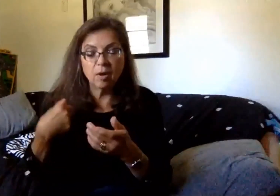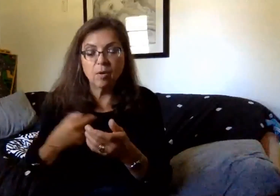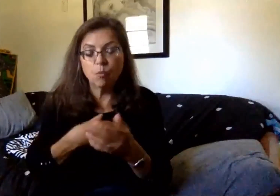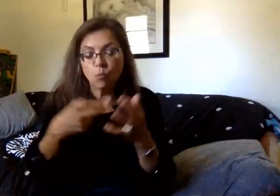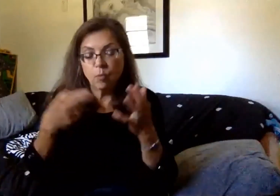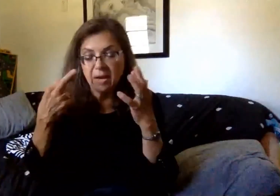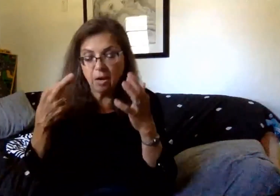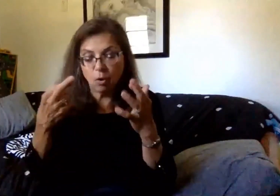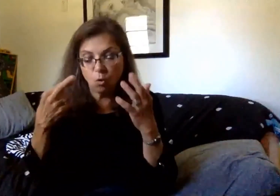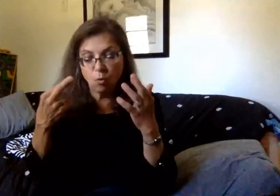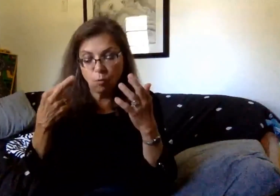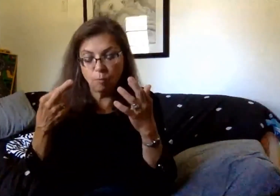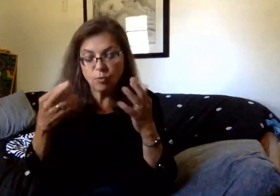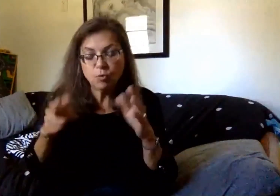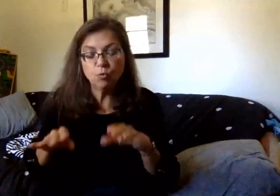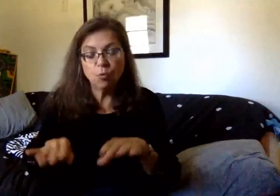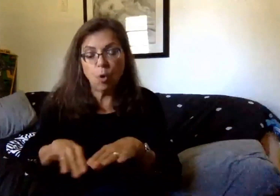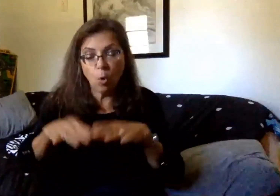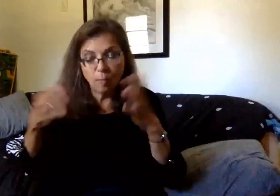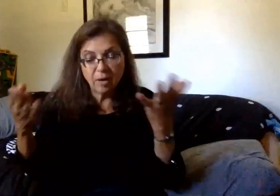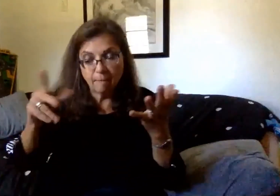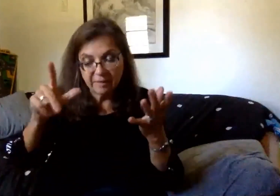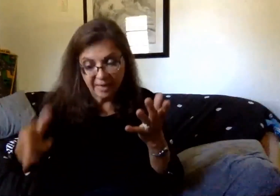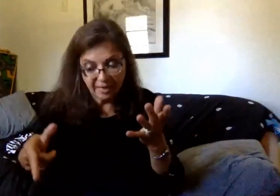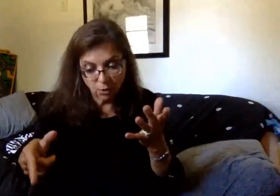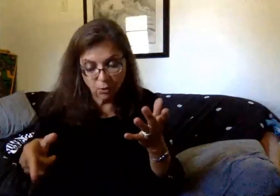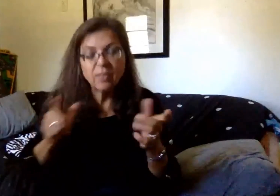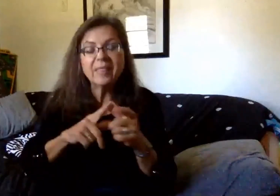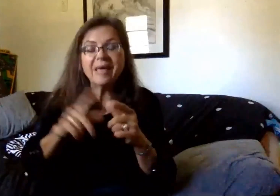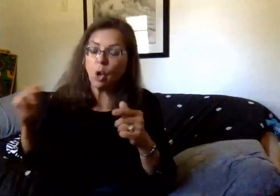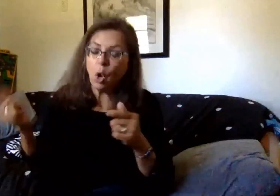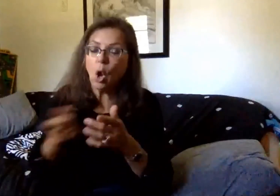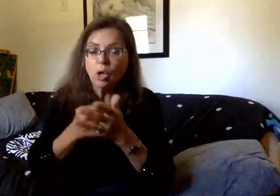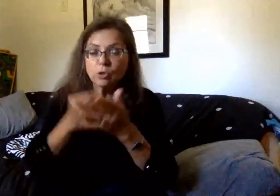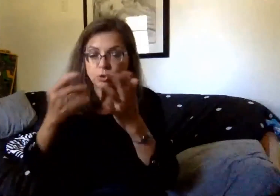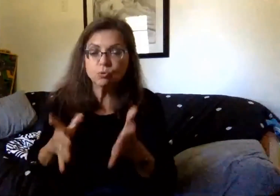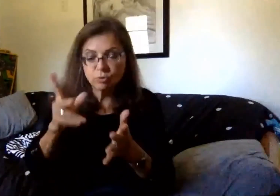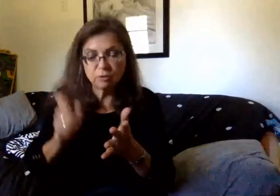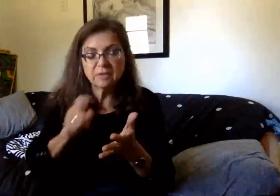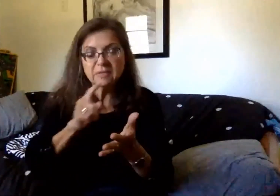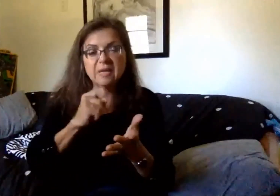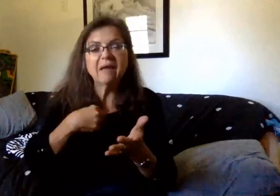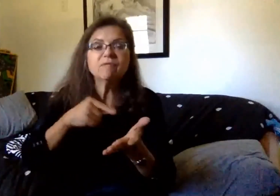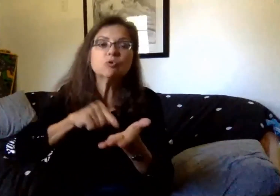at that point, students coming onto campus, all students coming onto campus, will need to fill out the screening.